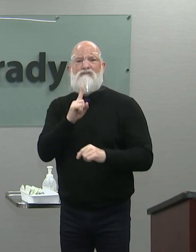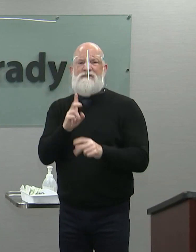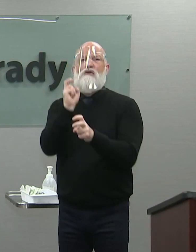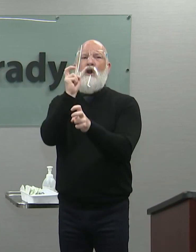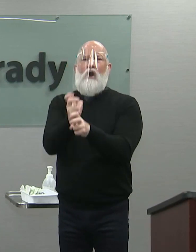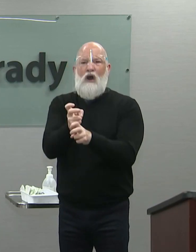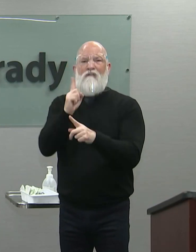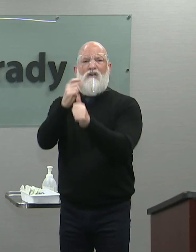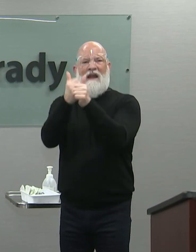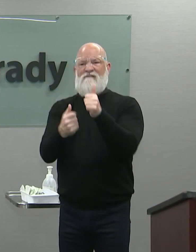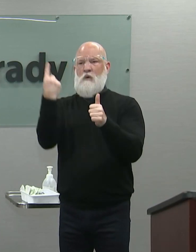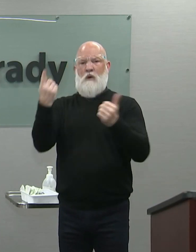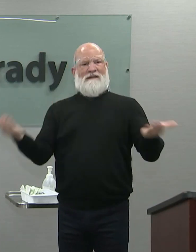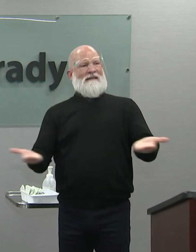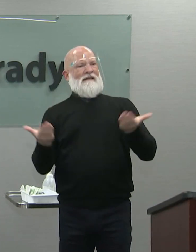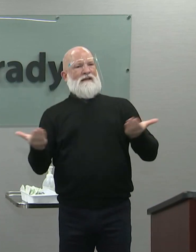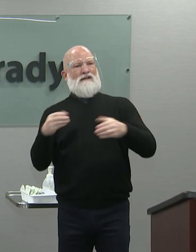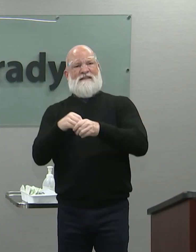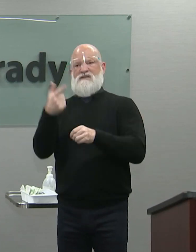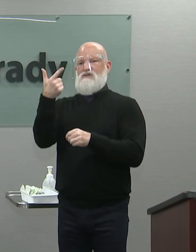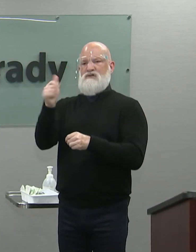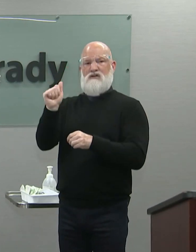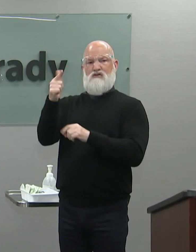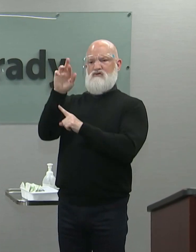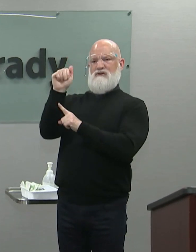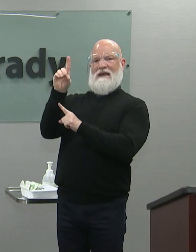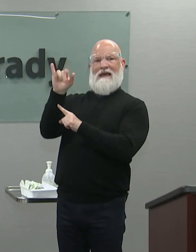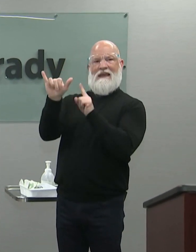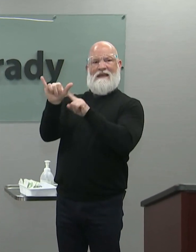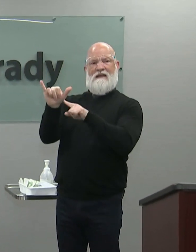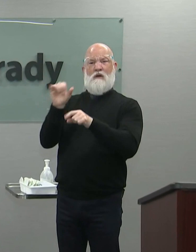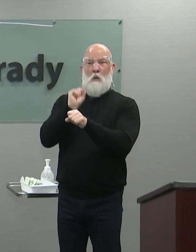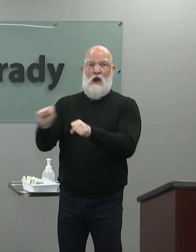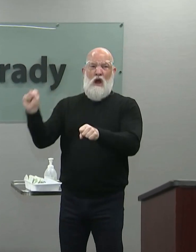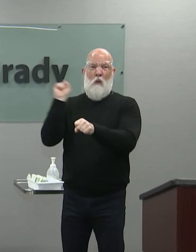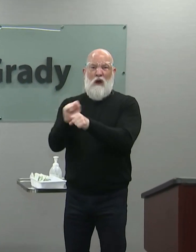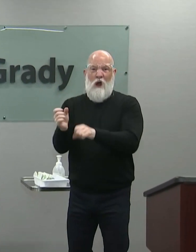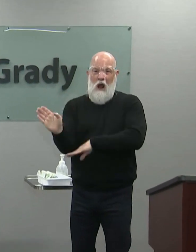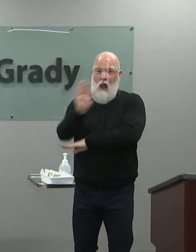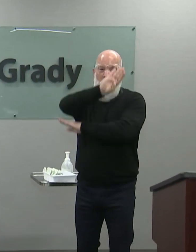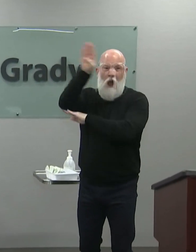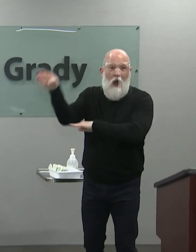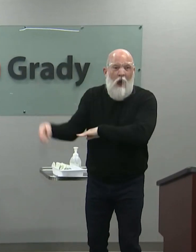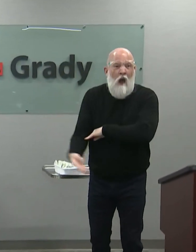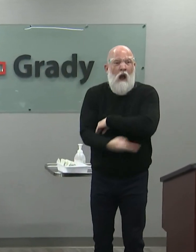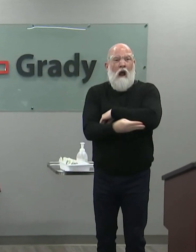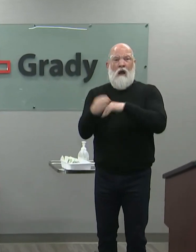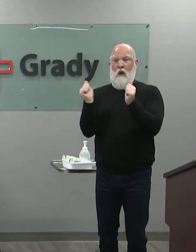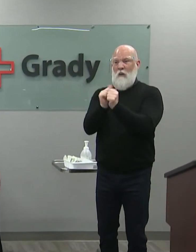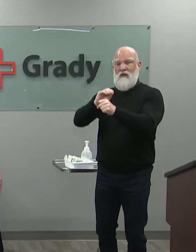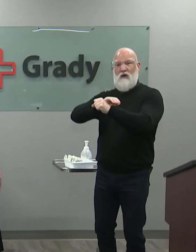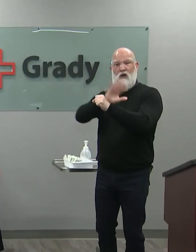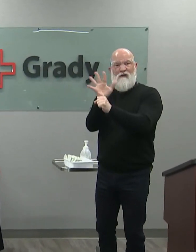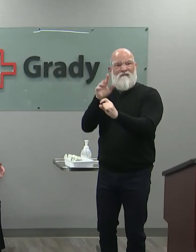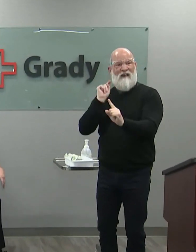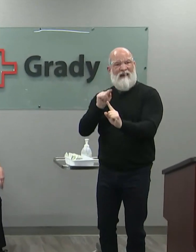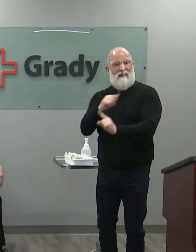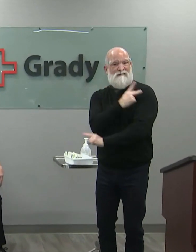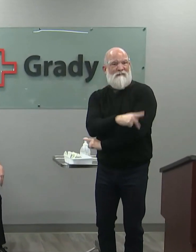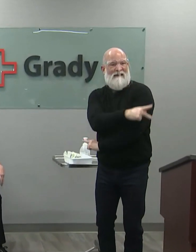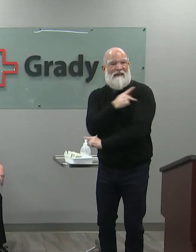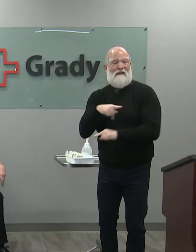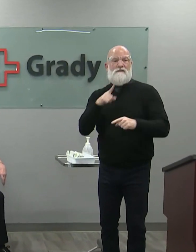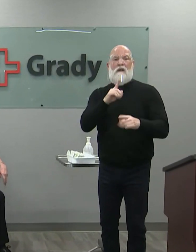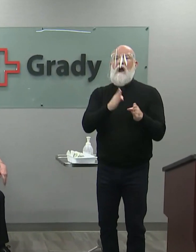Brady and all of our hospitals working night and day with COVID patients, working in the community, and for